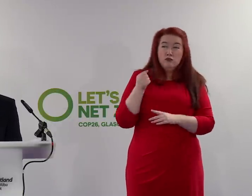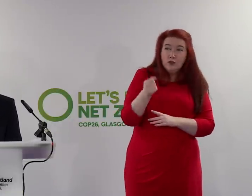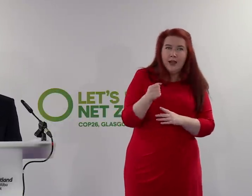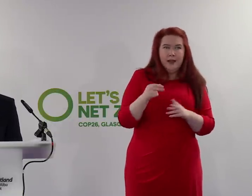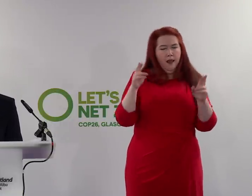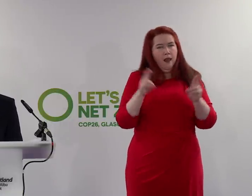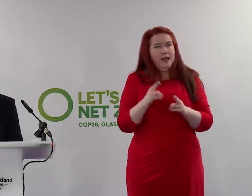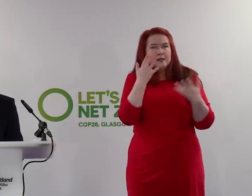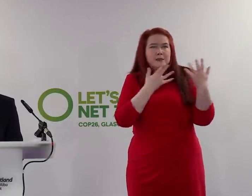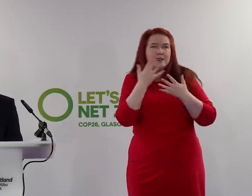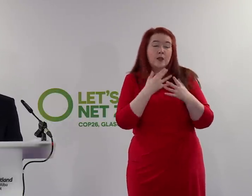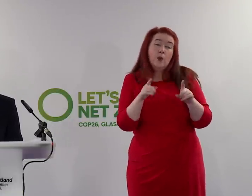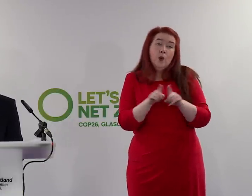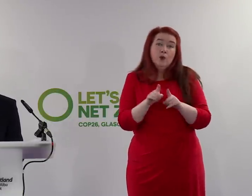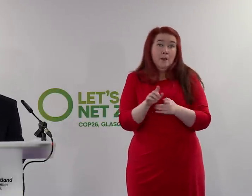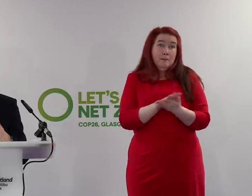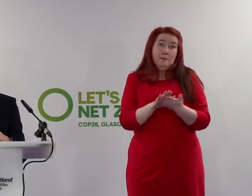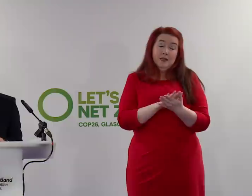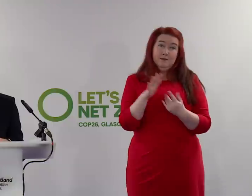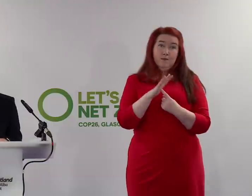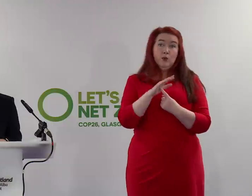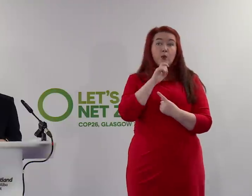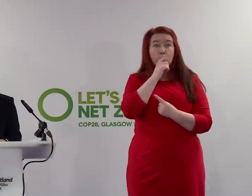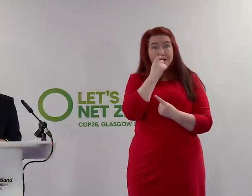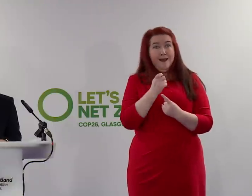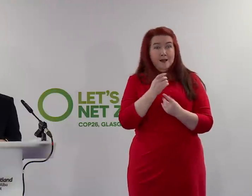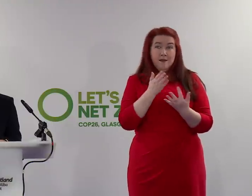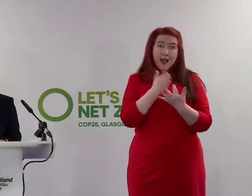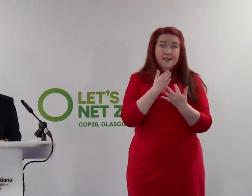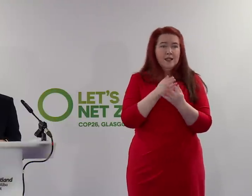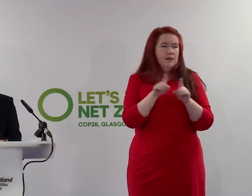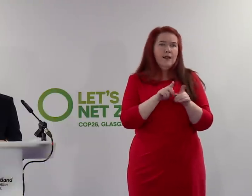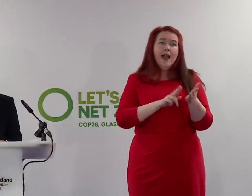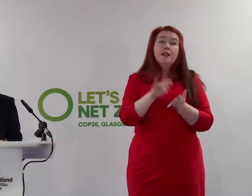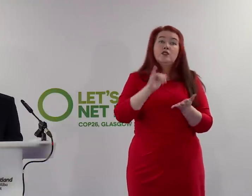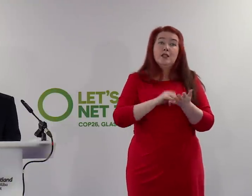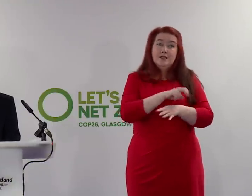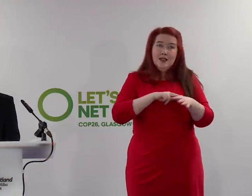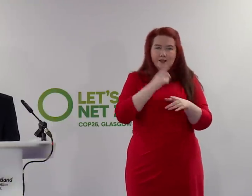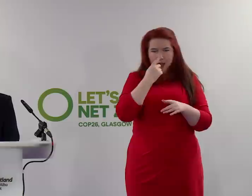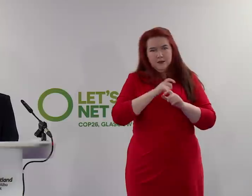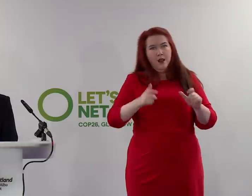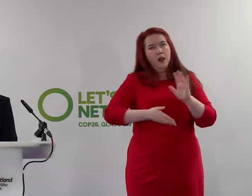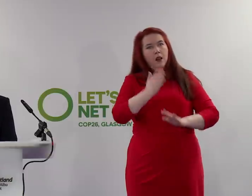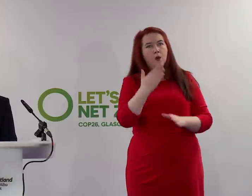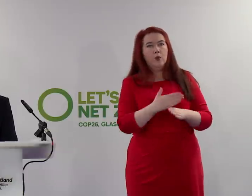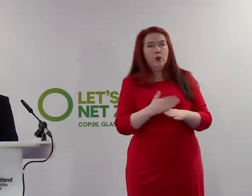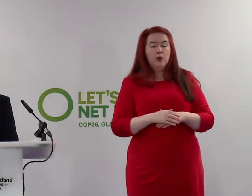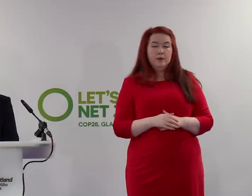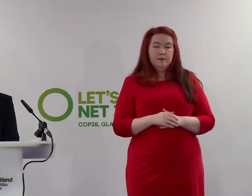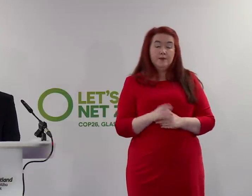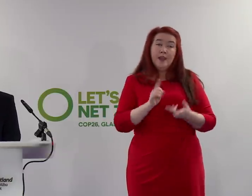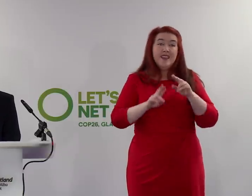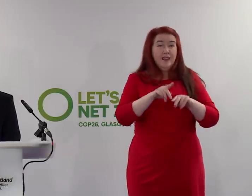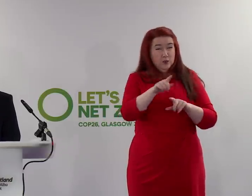ensure priority access for key workers such as NHS staff. If people do need to travel, of course,